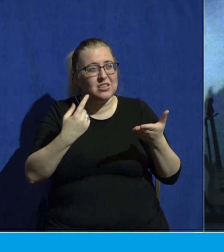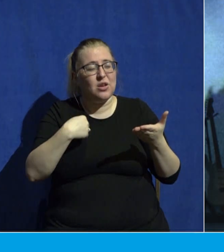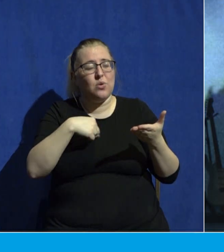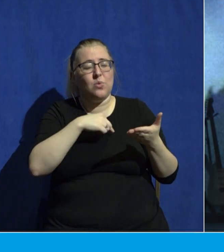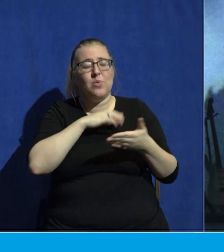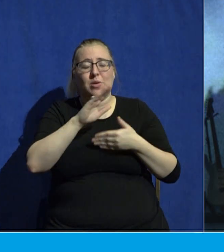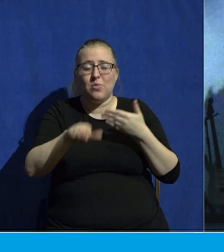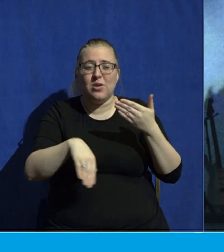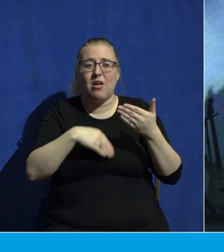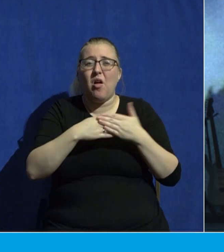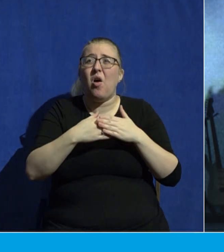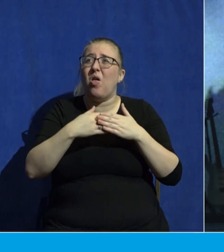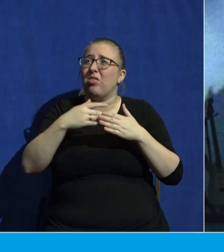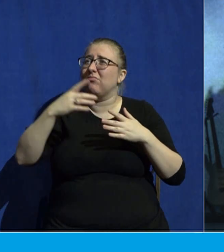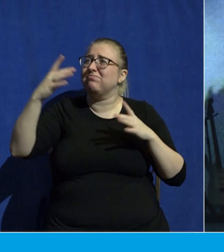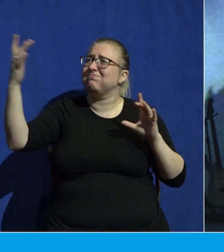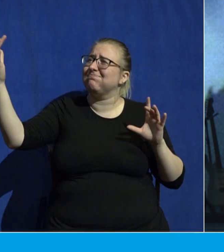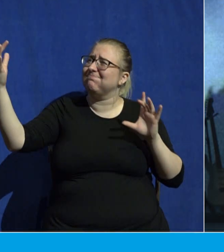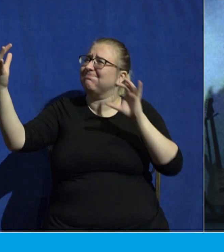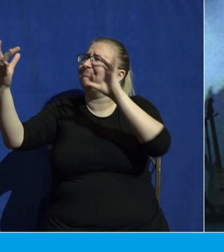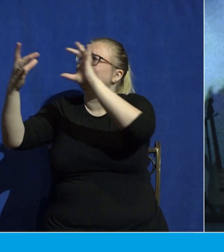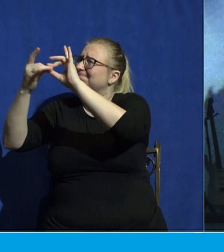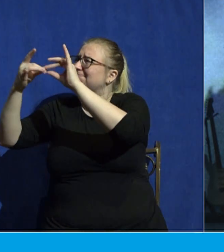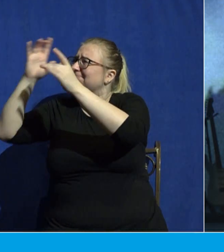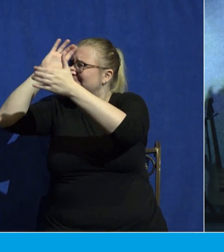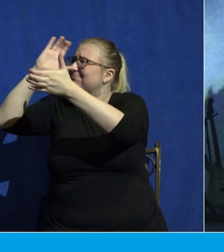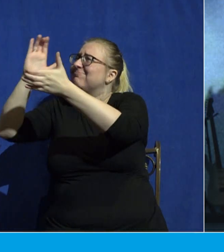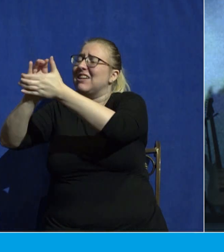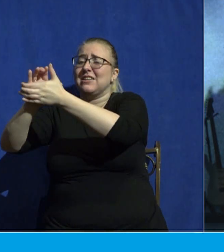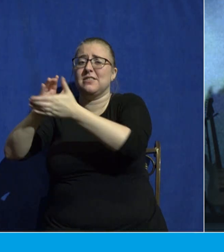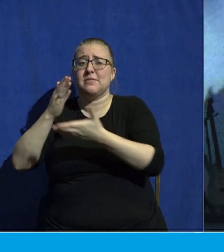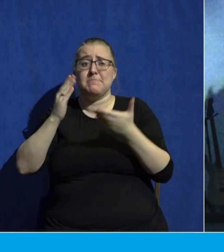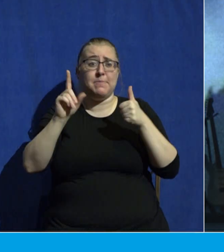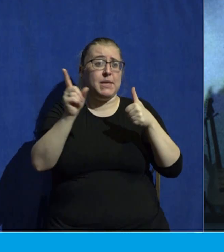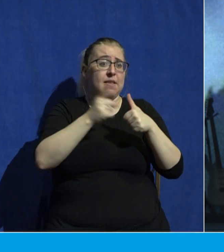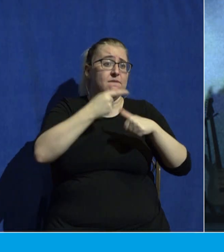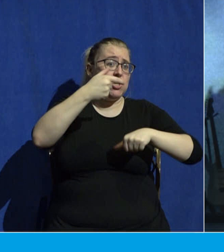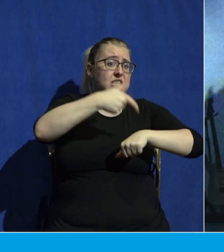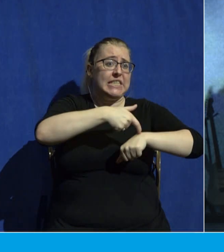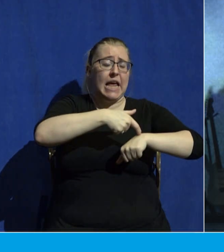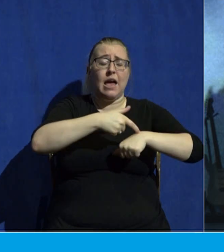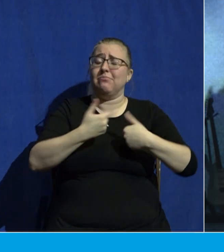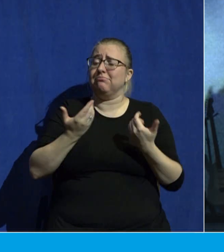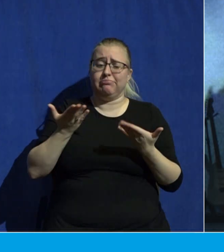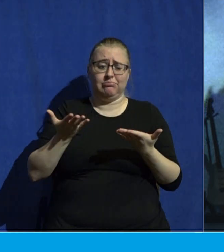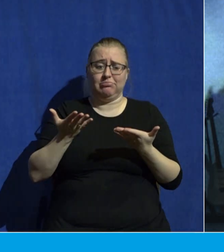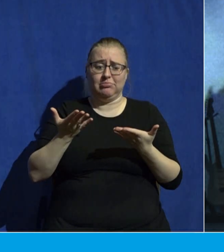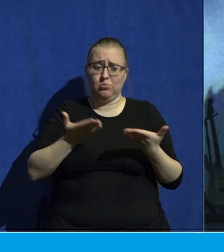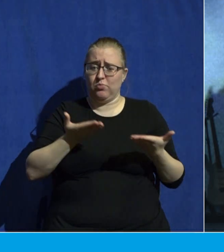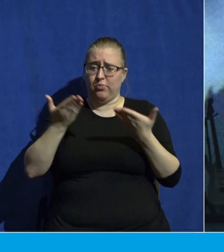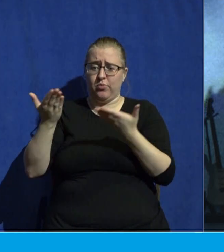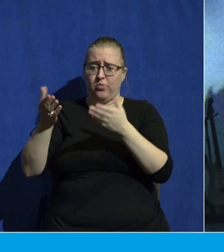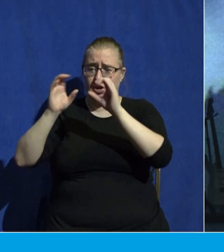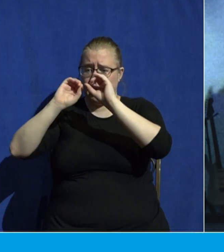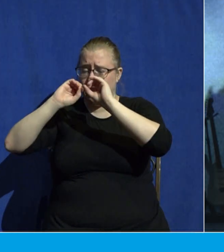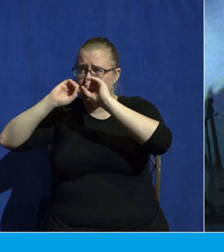in faith whether it's for the first time empty hands we bring nothing to this